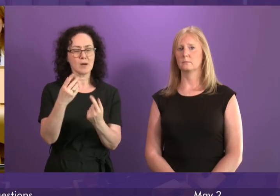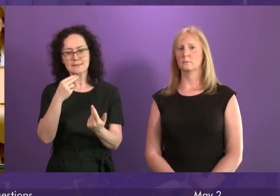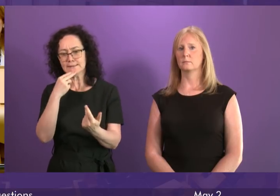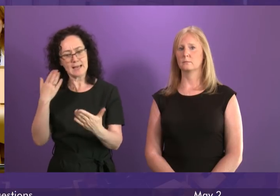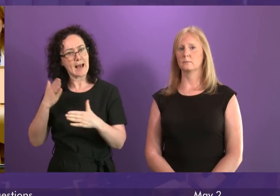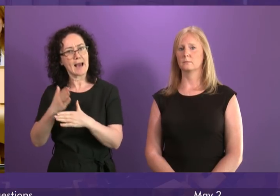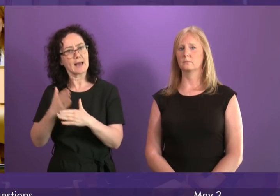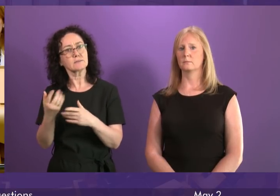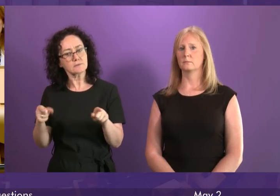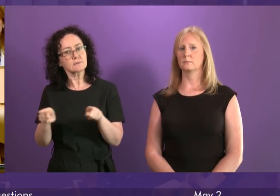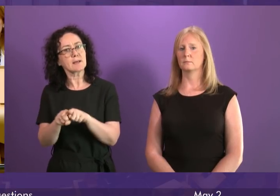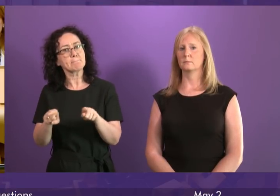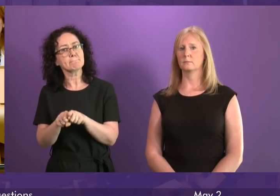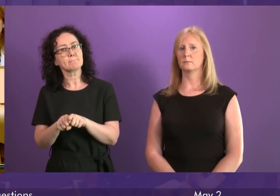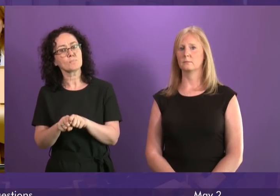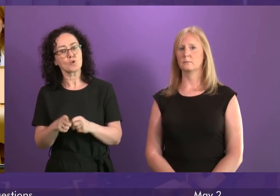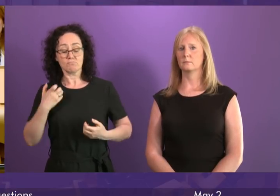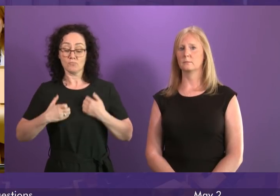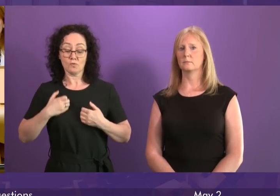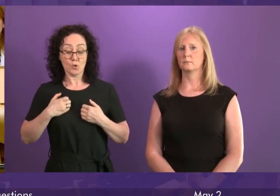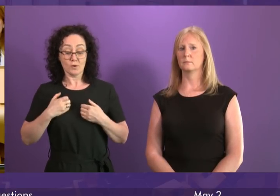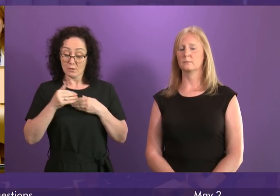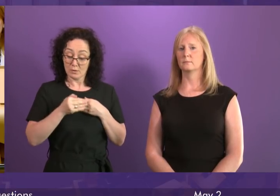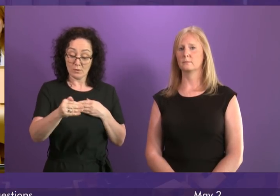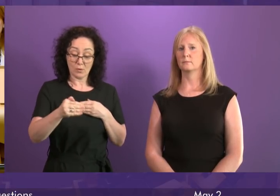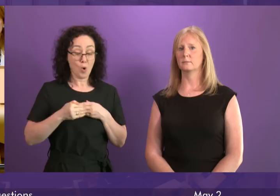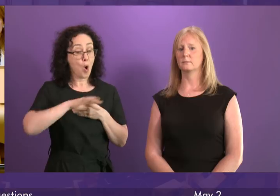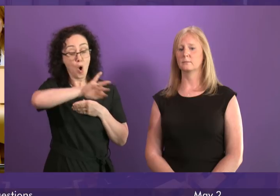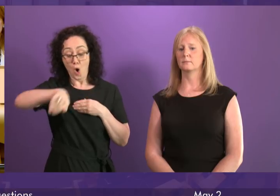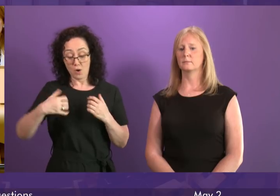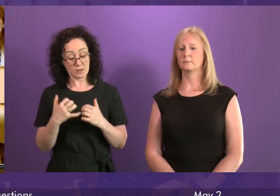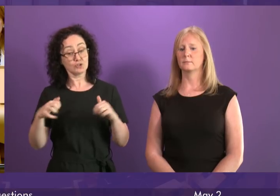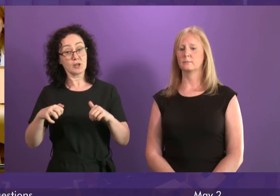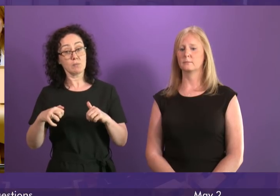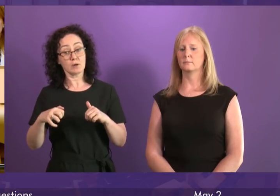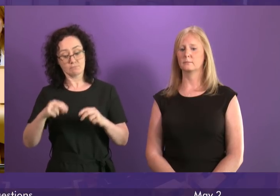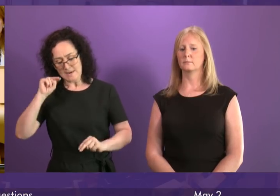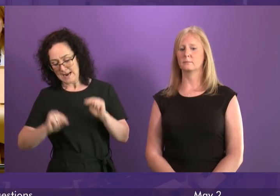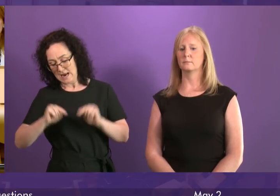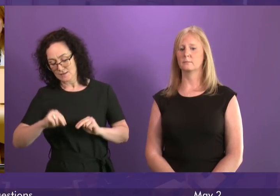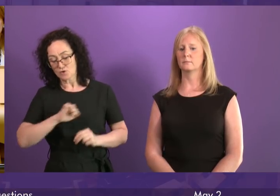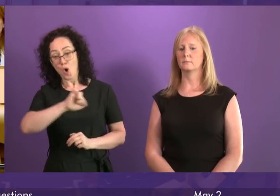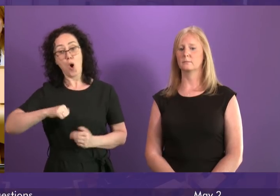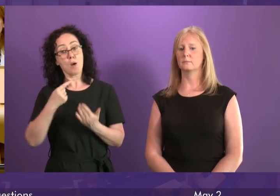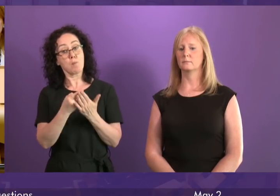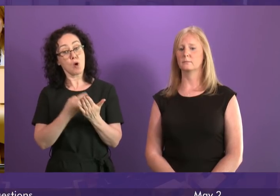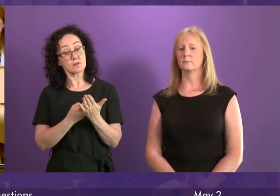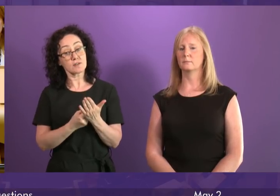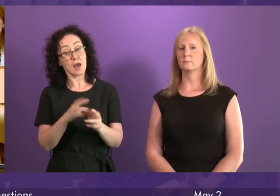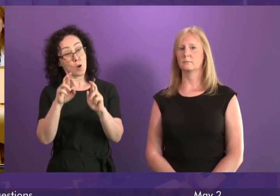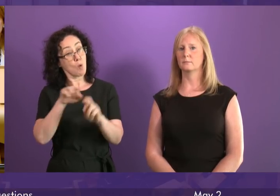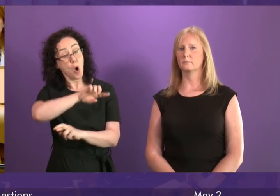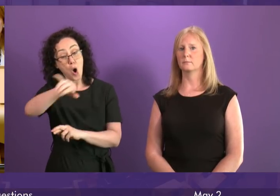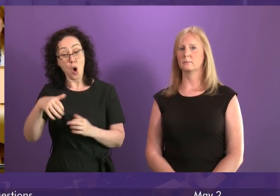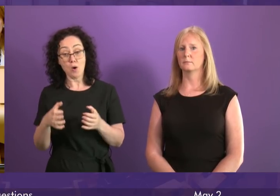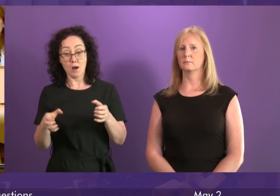to doing. And I look forward to those plans being scrutinised by parties across the Chamber. And I look forward to all parties, and this is probably not fair to